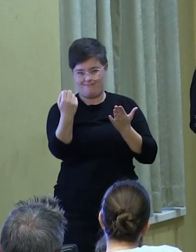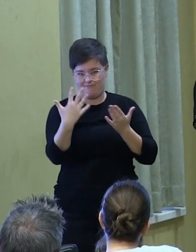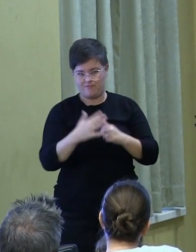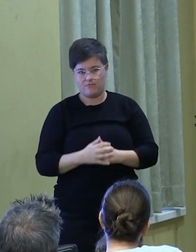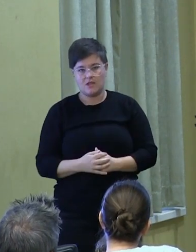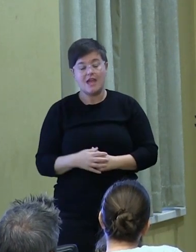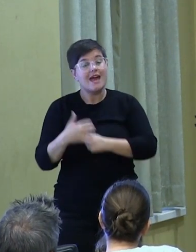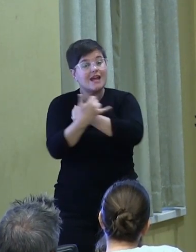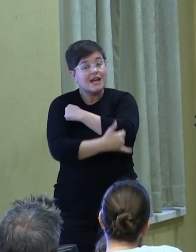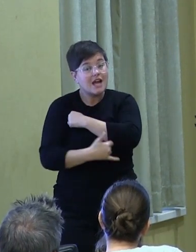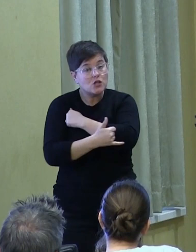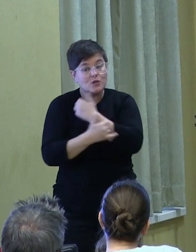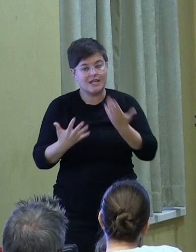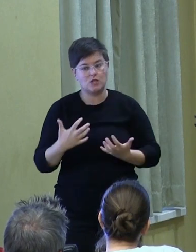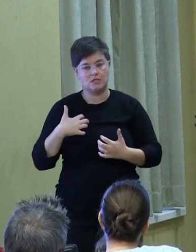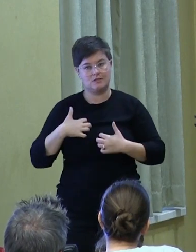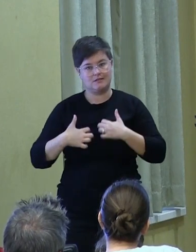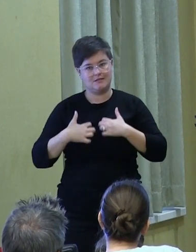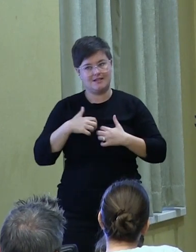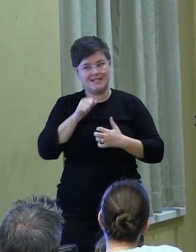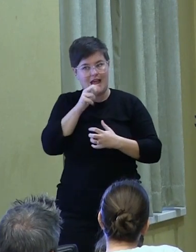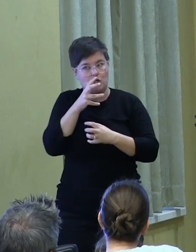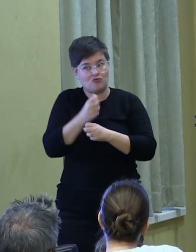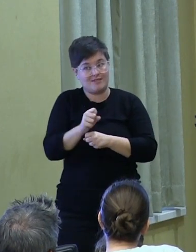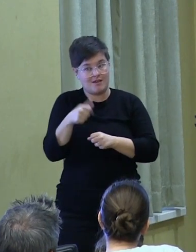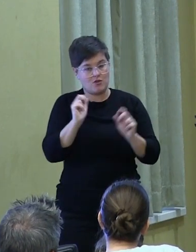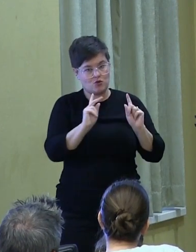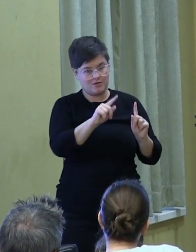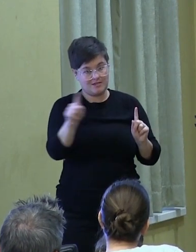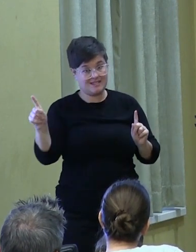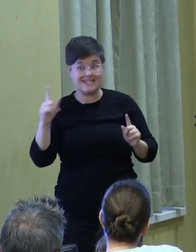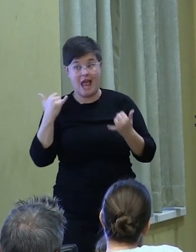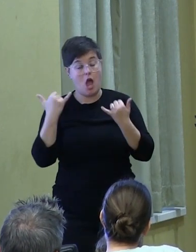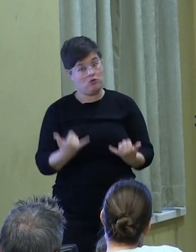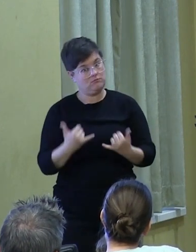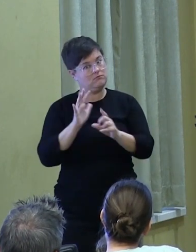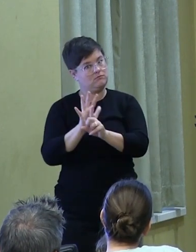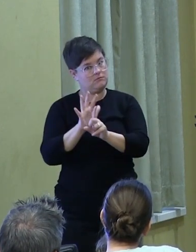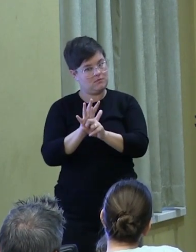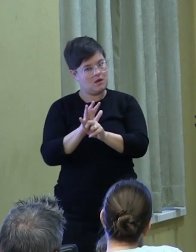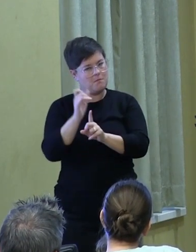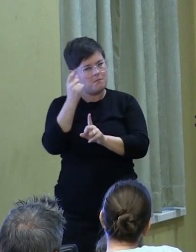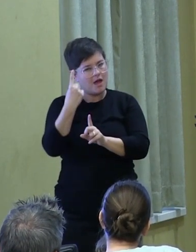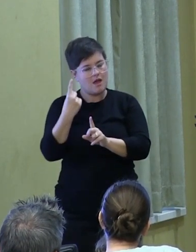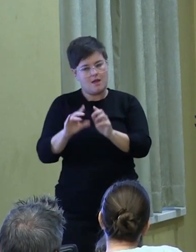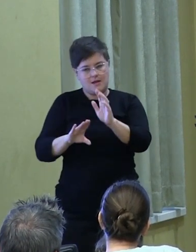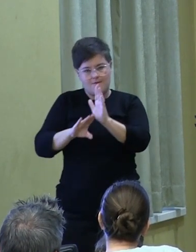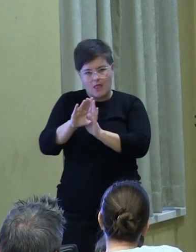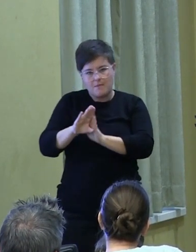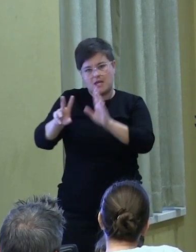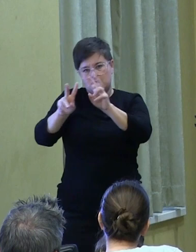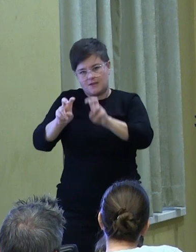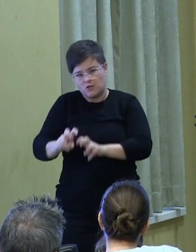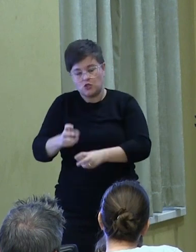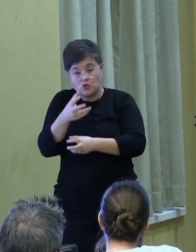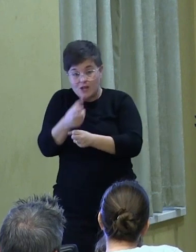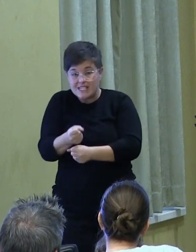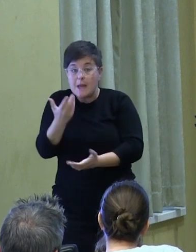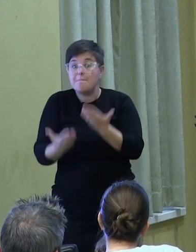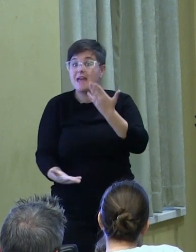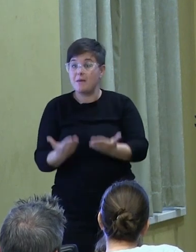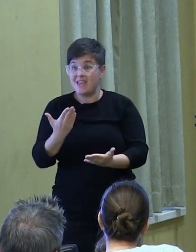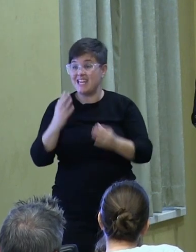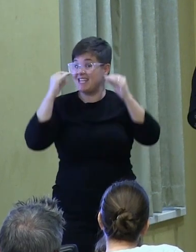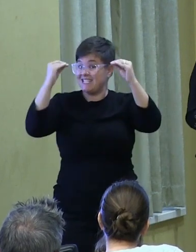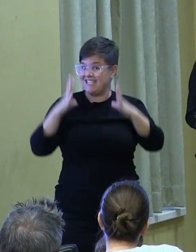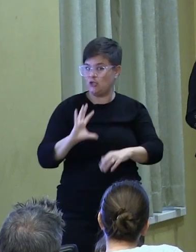a country where distrust of others is high, the development and assessment of trust may be the work